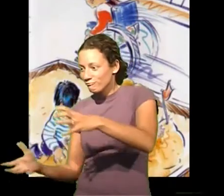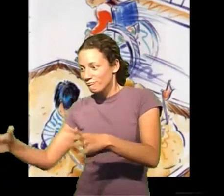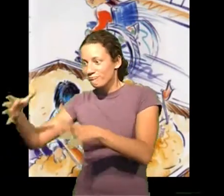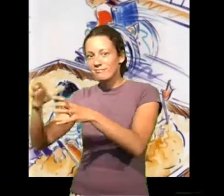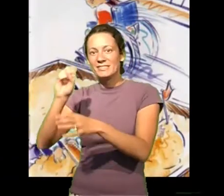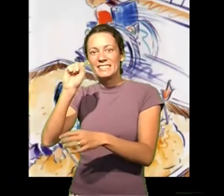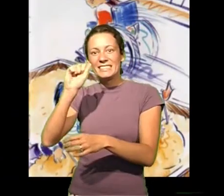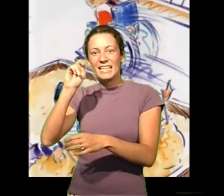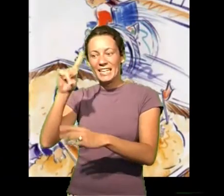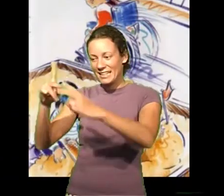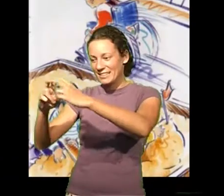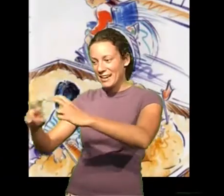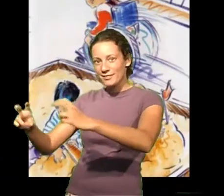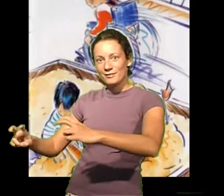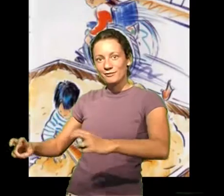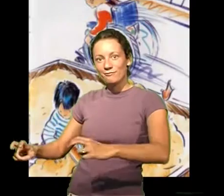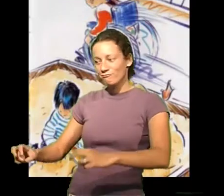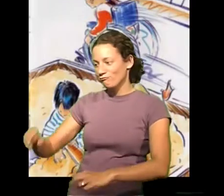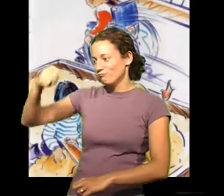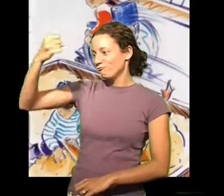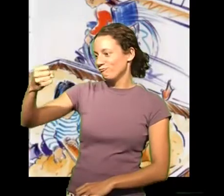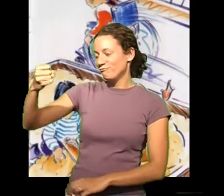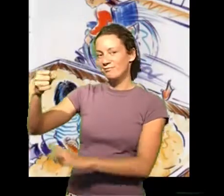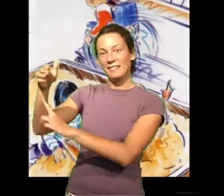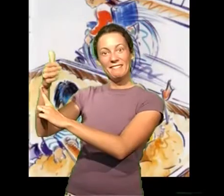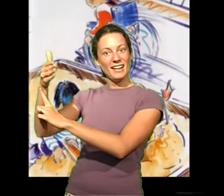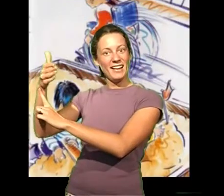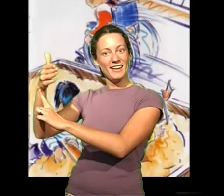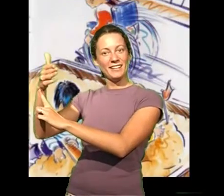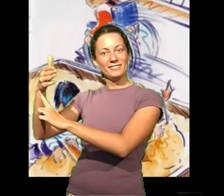Abby was building a sandcastle with a flag on it.